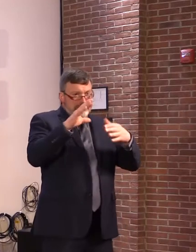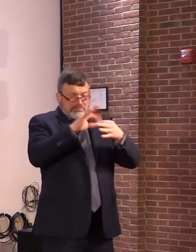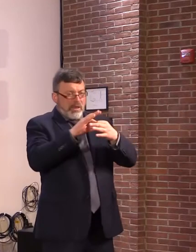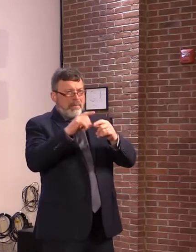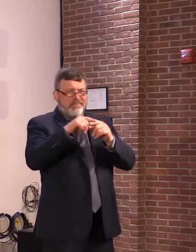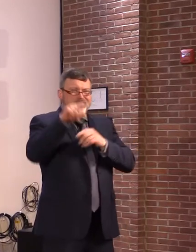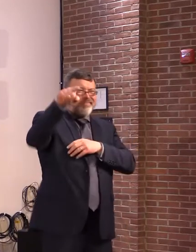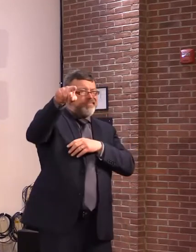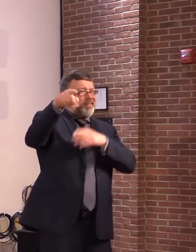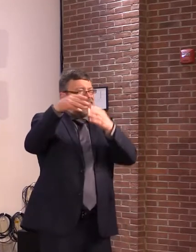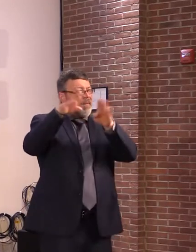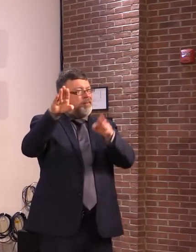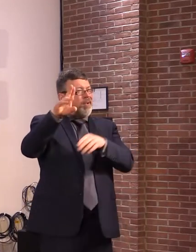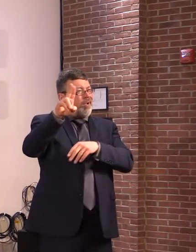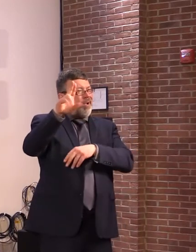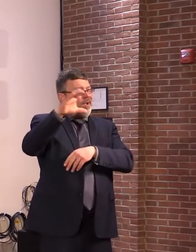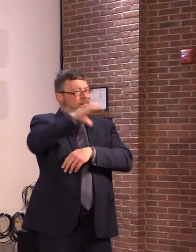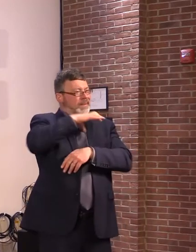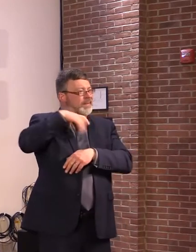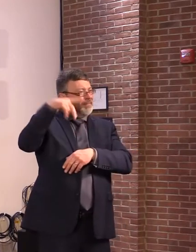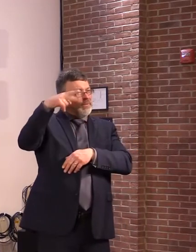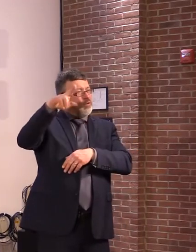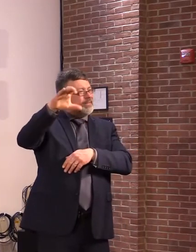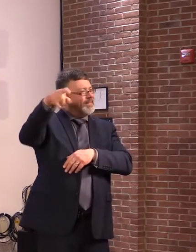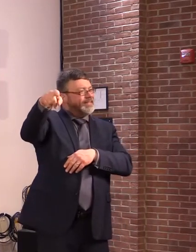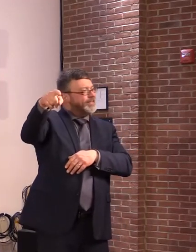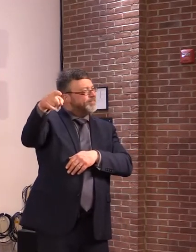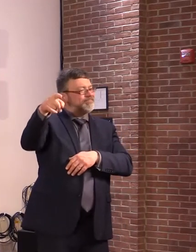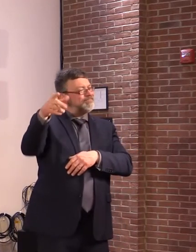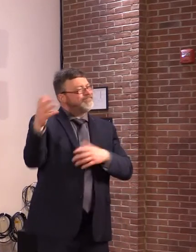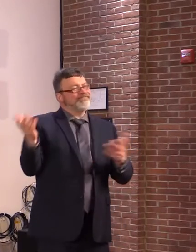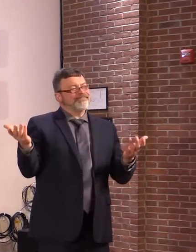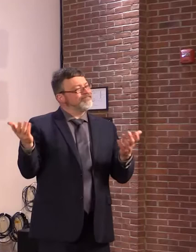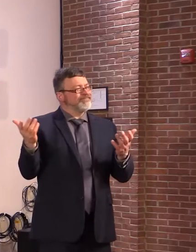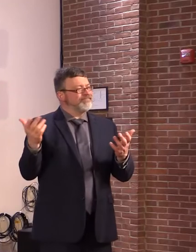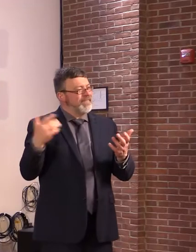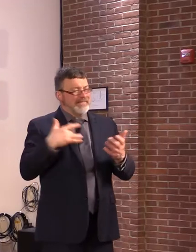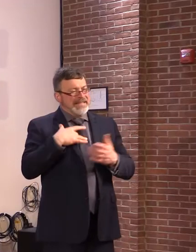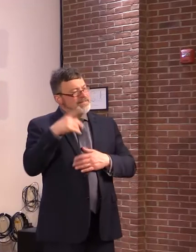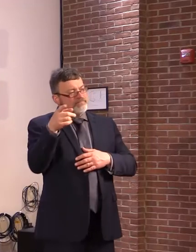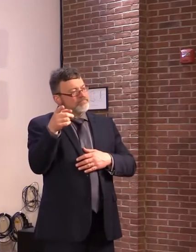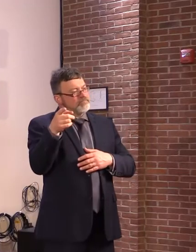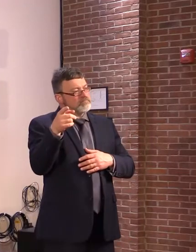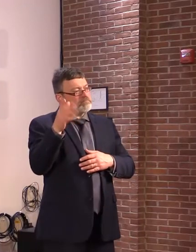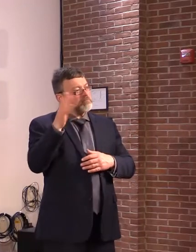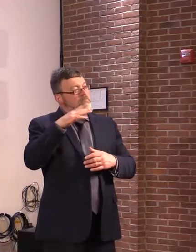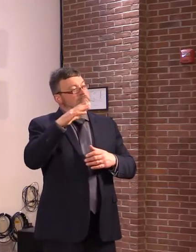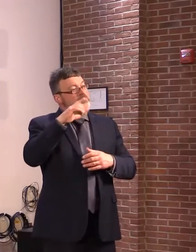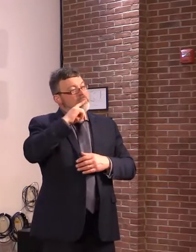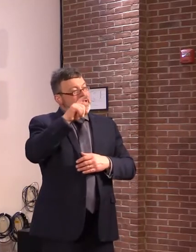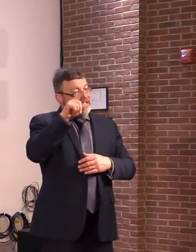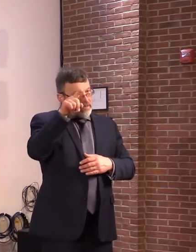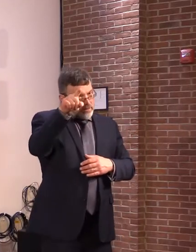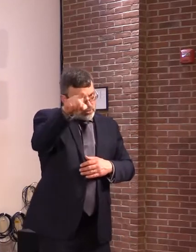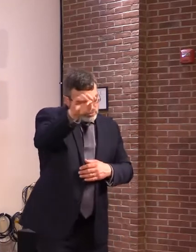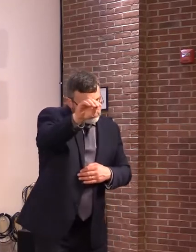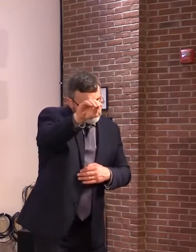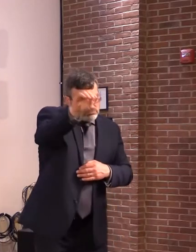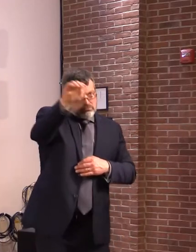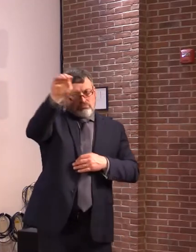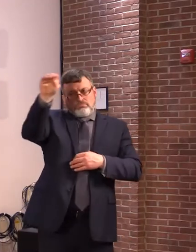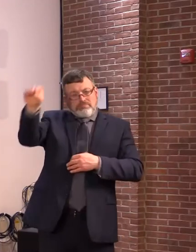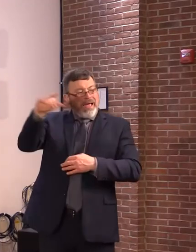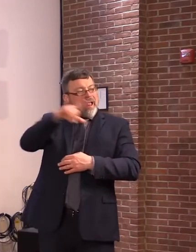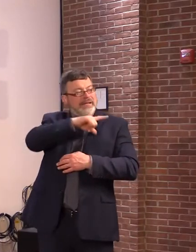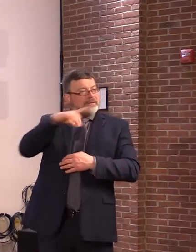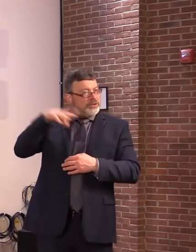fine for them to do. But I felt the need for the legislation, whatever they came up with for a plan,